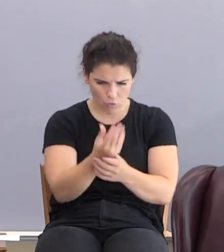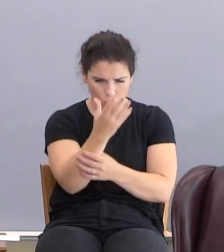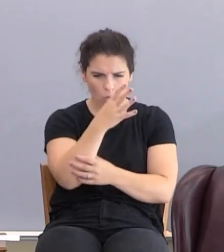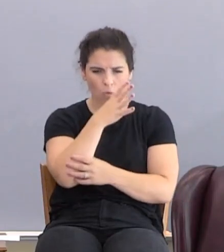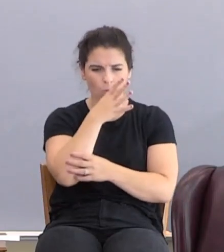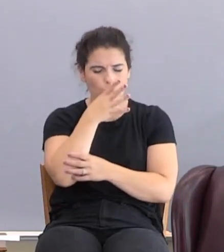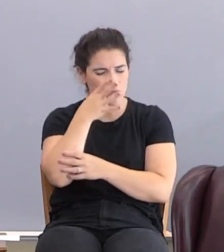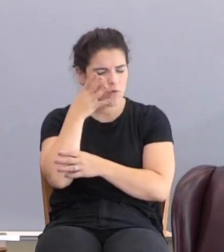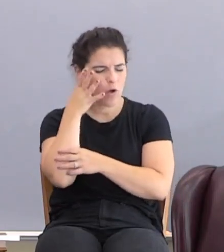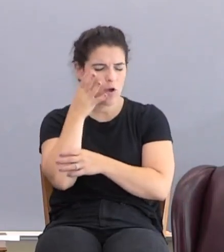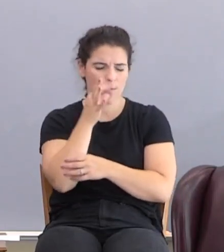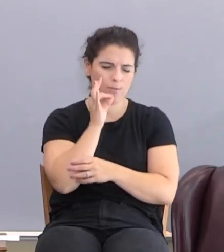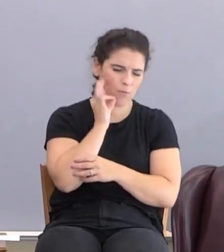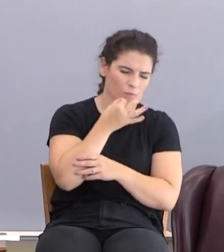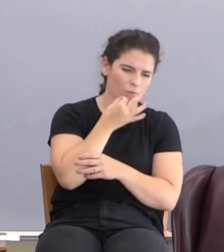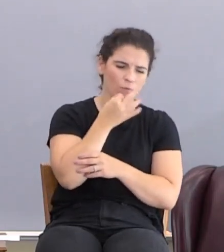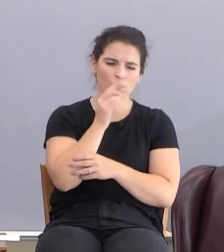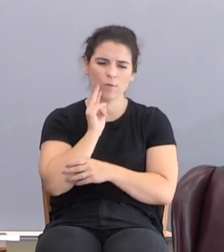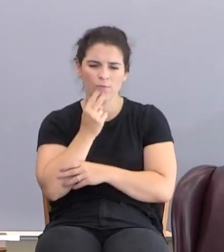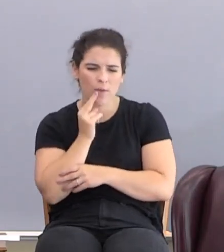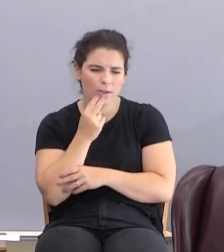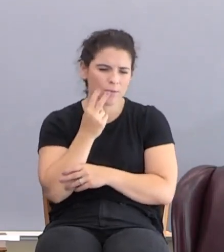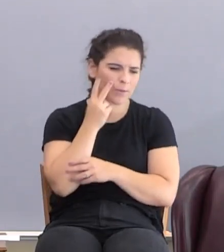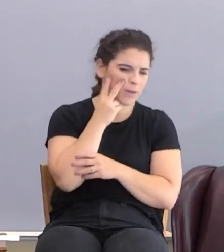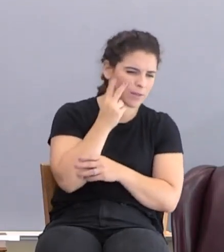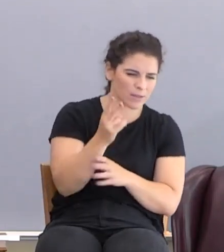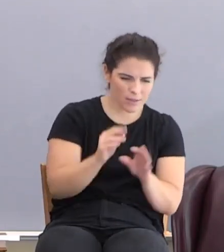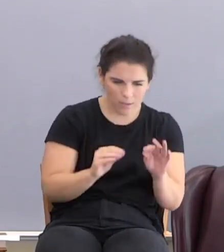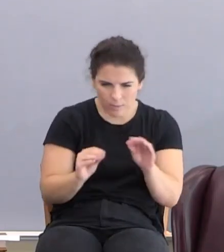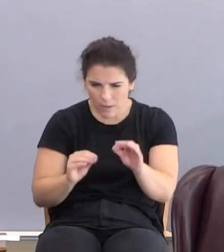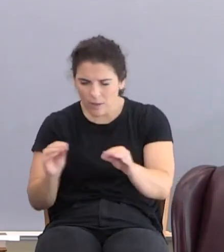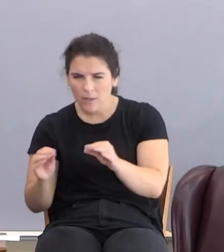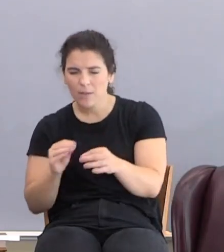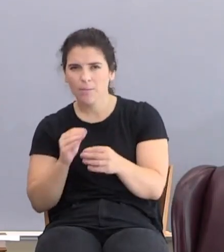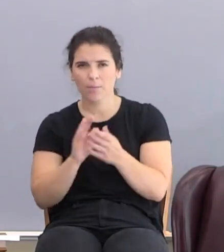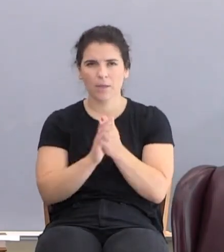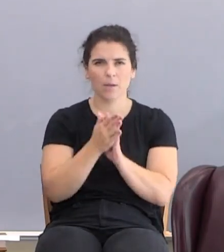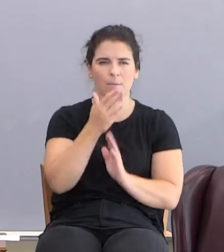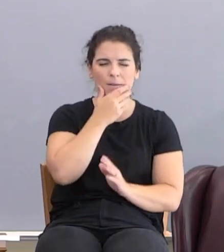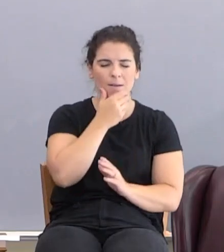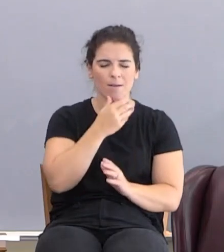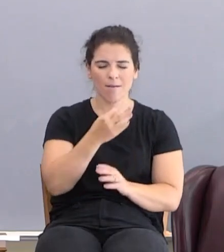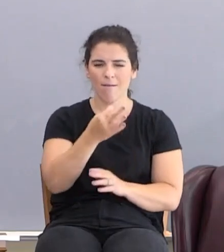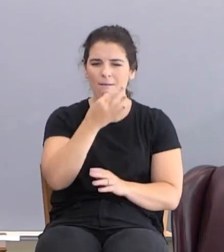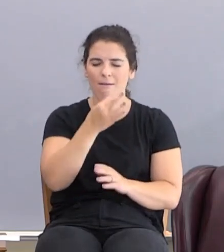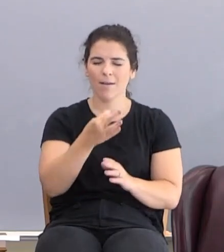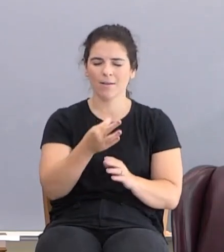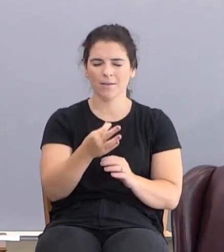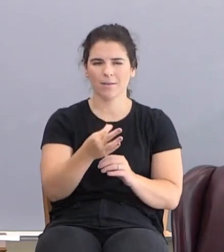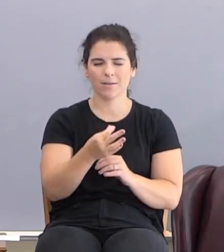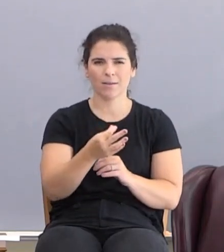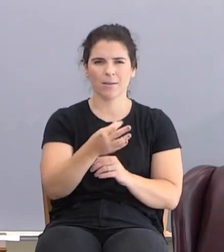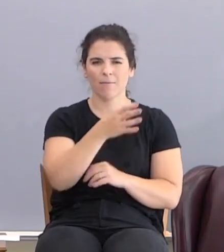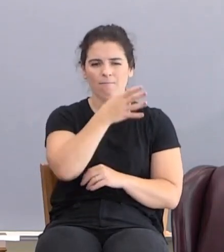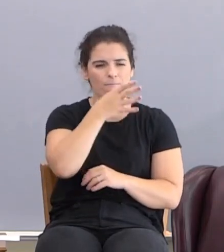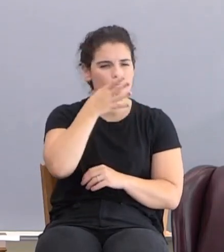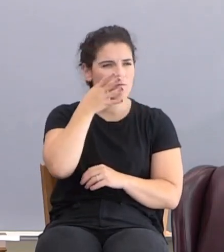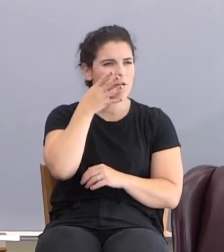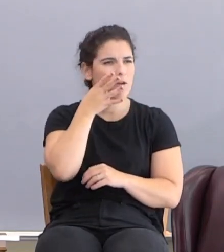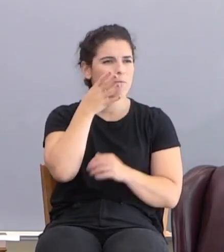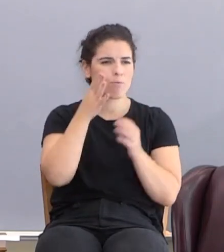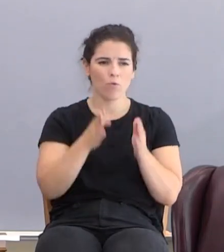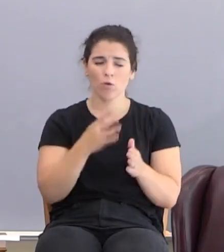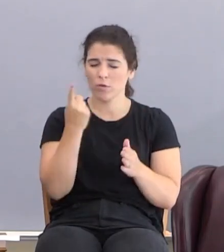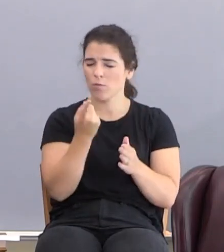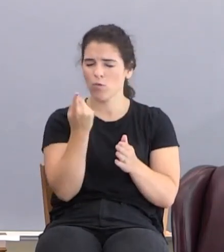meticulous care and effort. They've seen me be an excellent farmer. Someone who is completely, totally